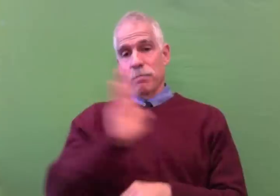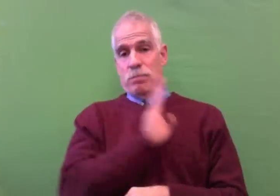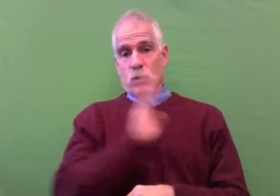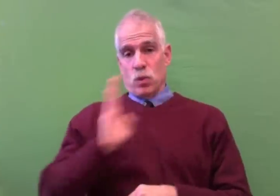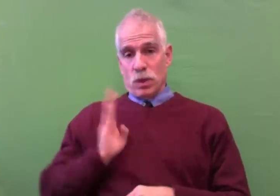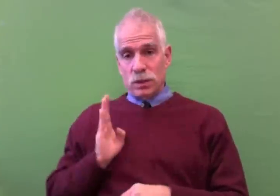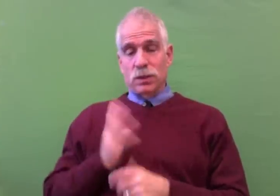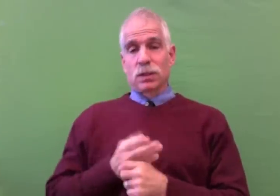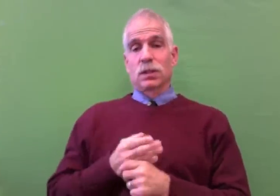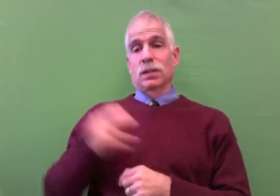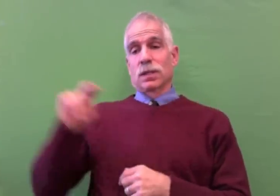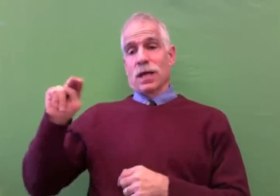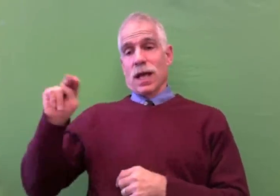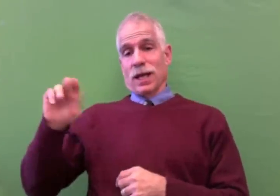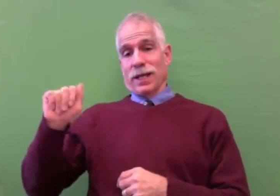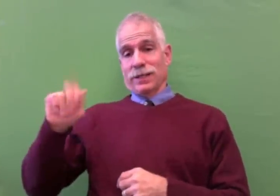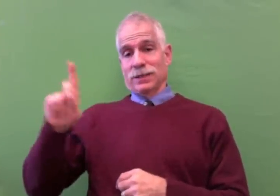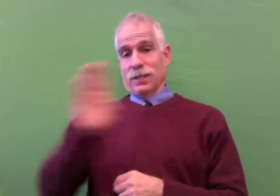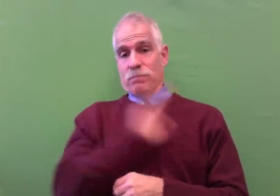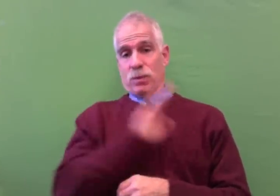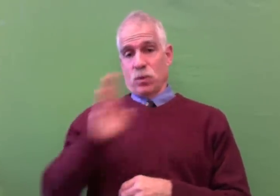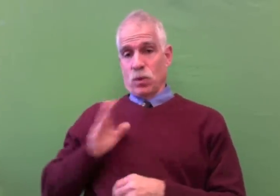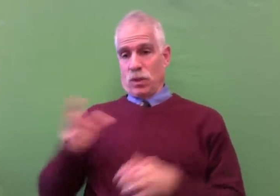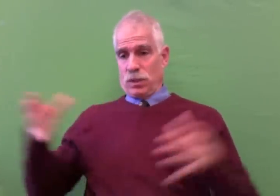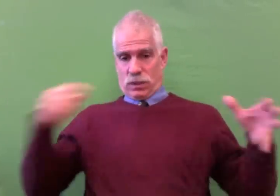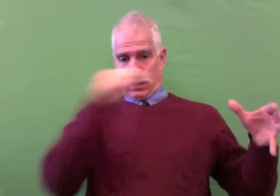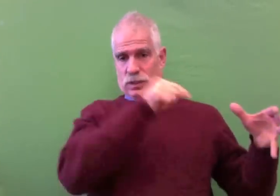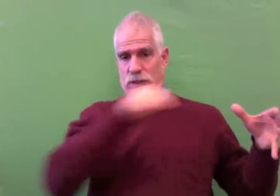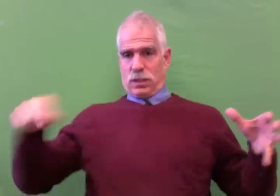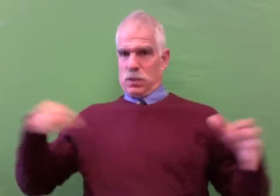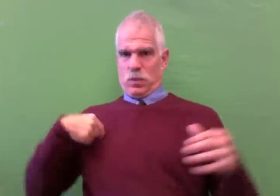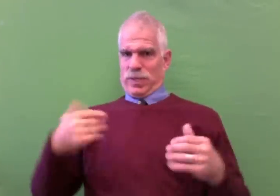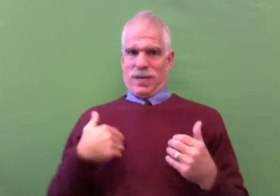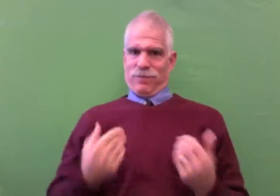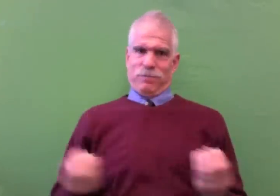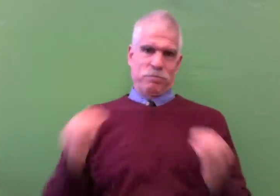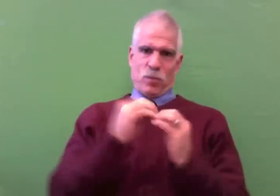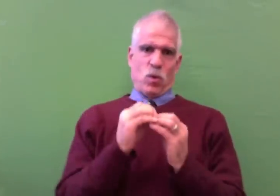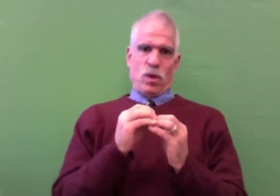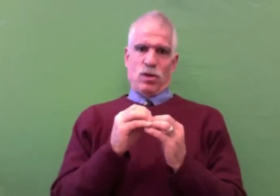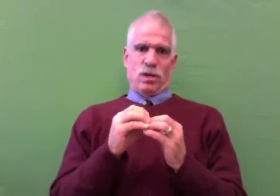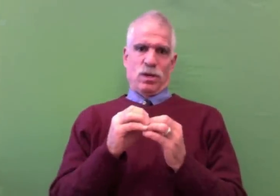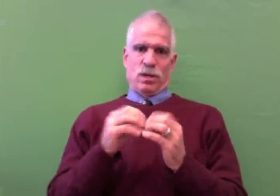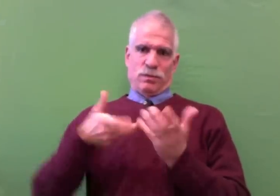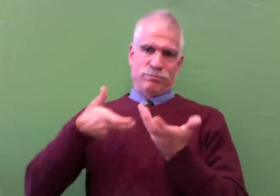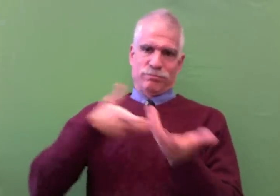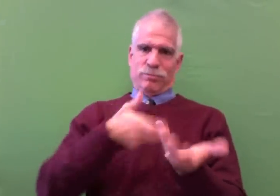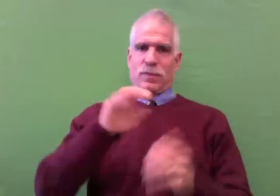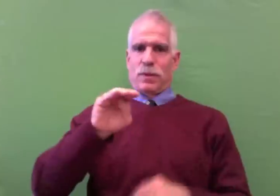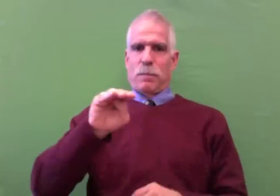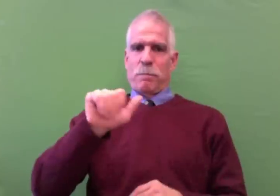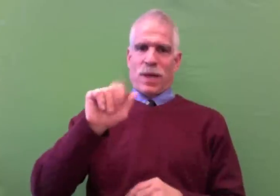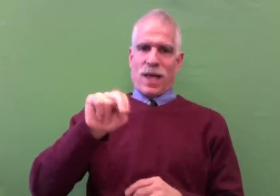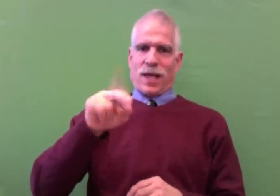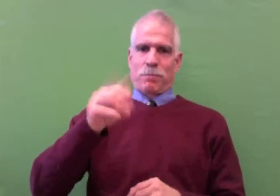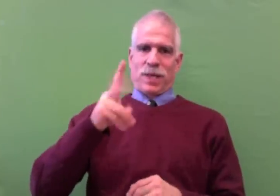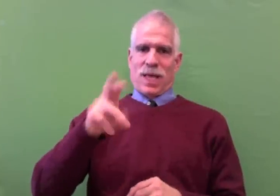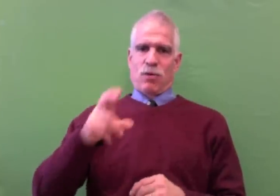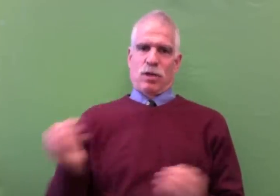plus the CEASD board and the NAD board. With all of those together, we